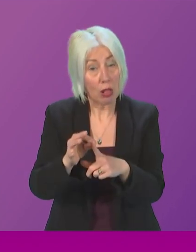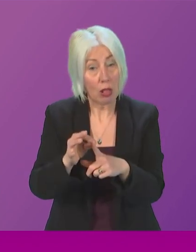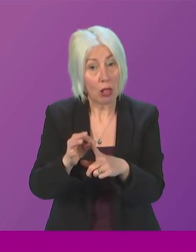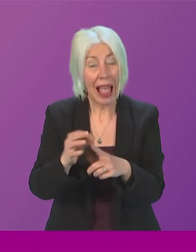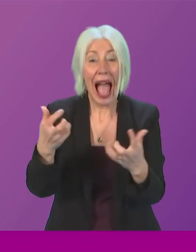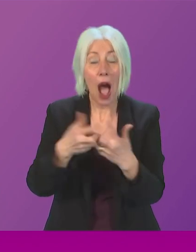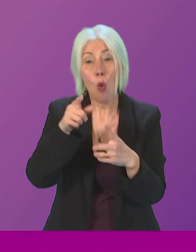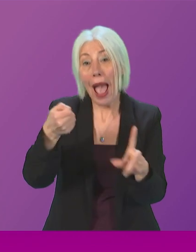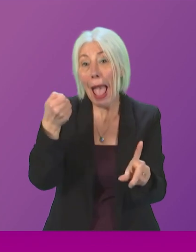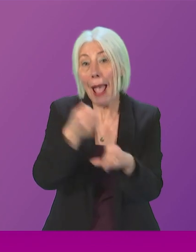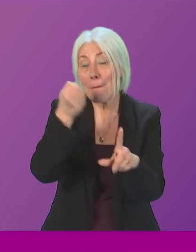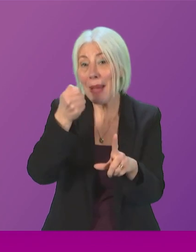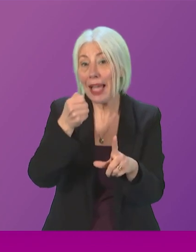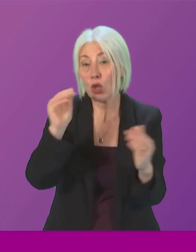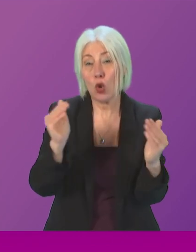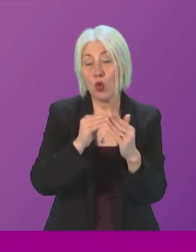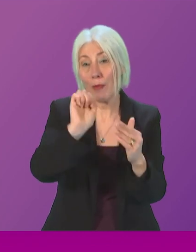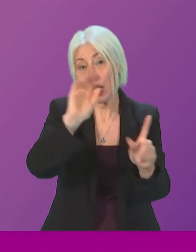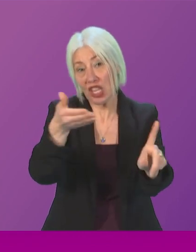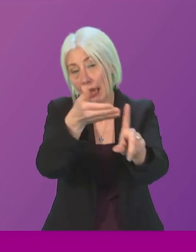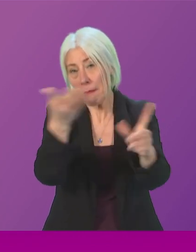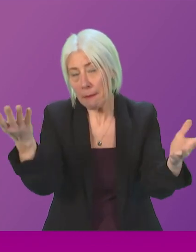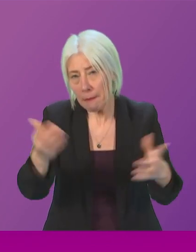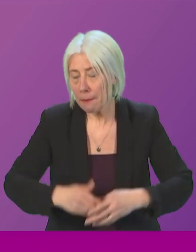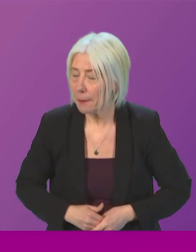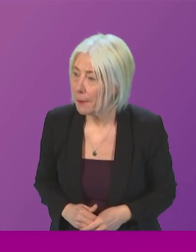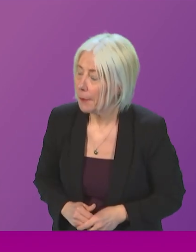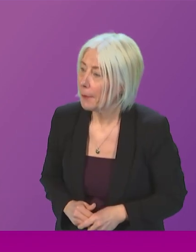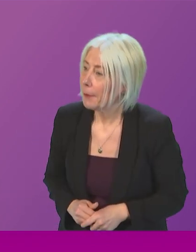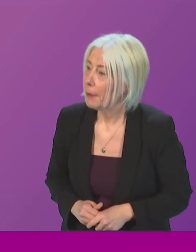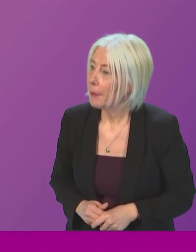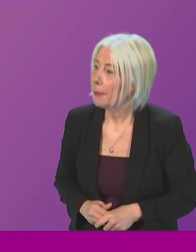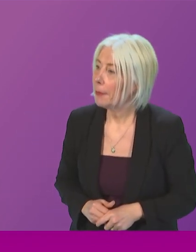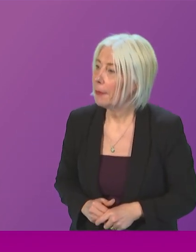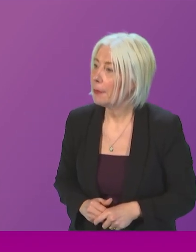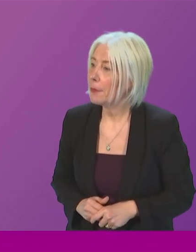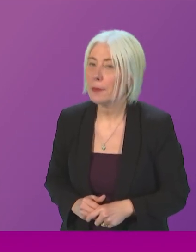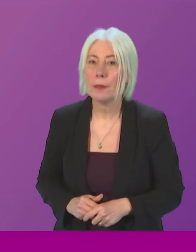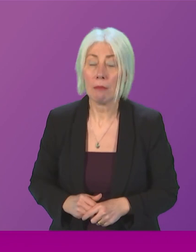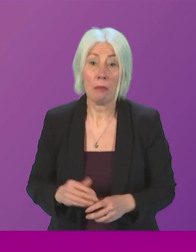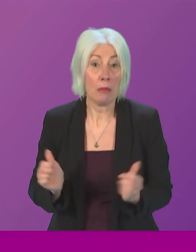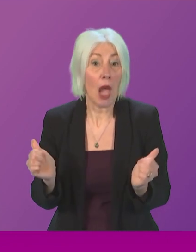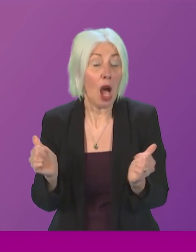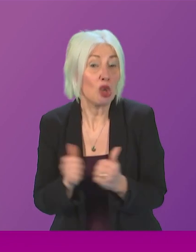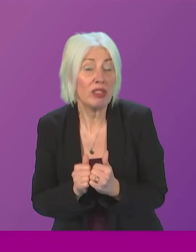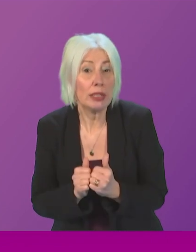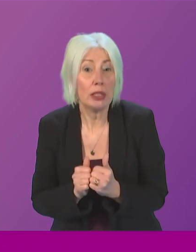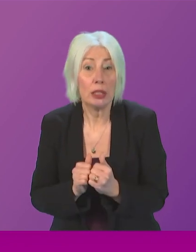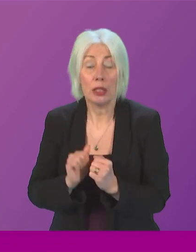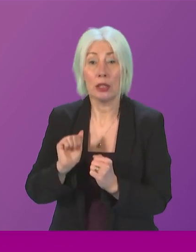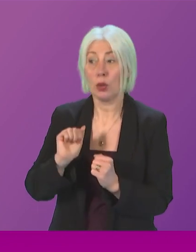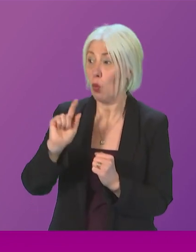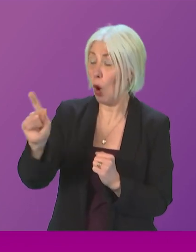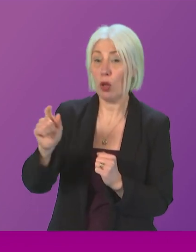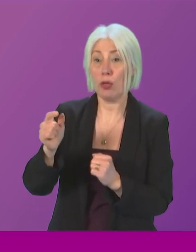will impact on meeting these goals first minister I agree with the absolute underlying premise of Katie